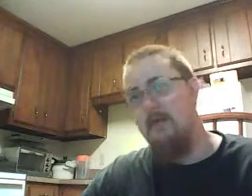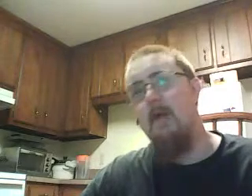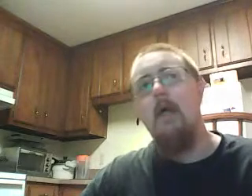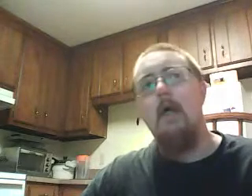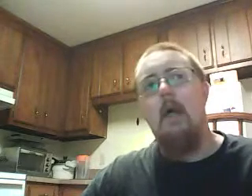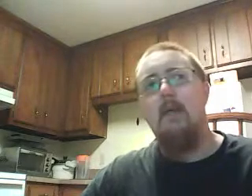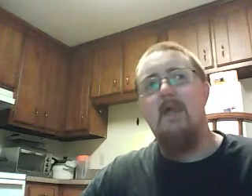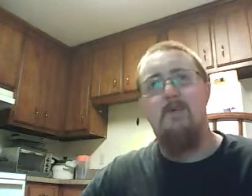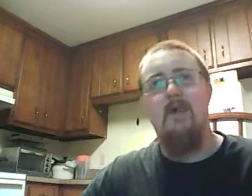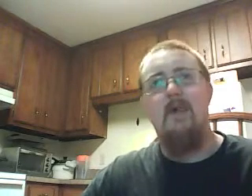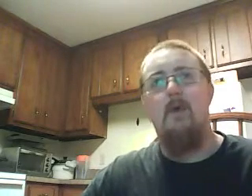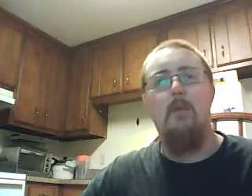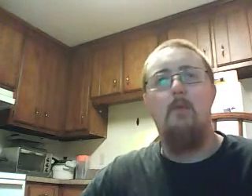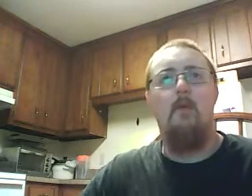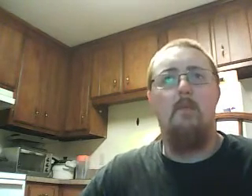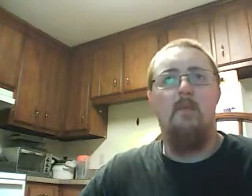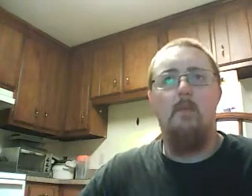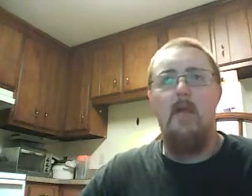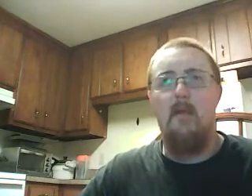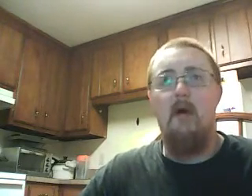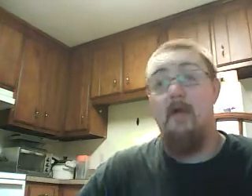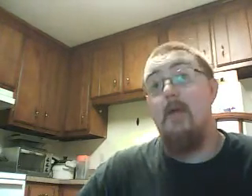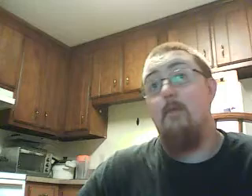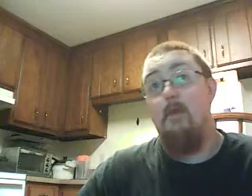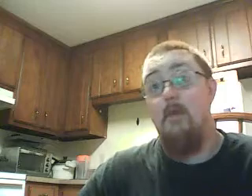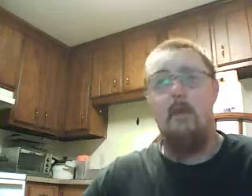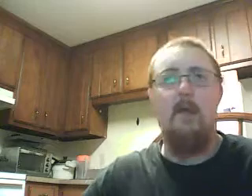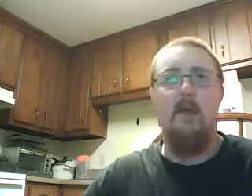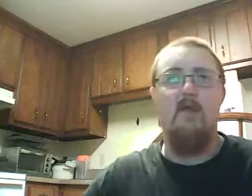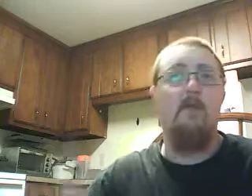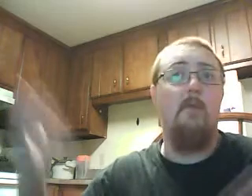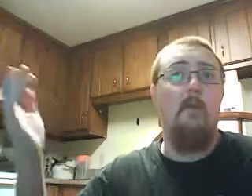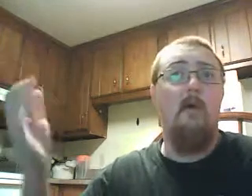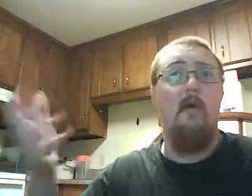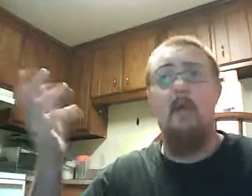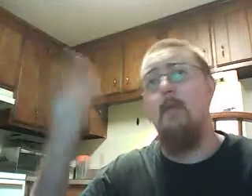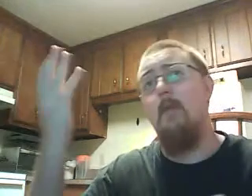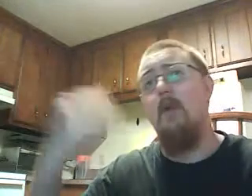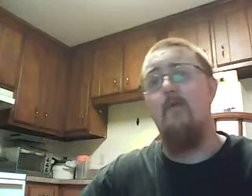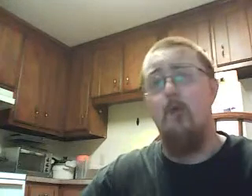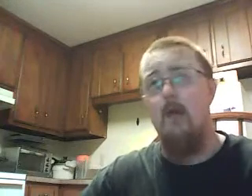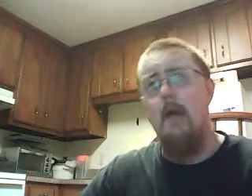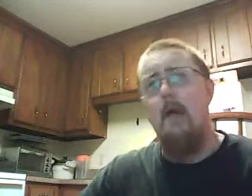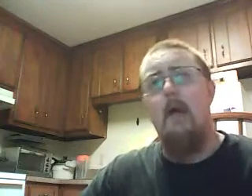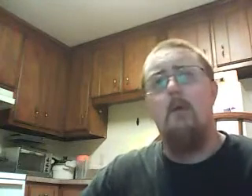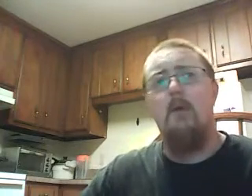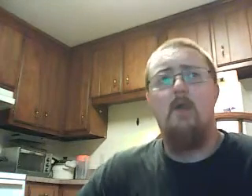shipping. Because, really, only people deal with PayPal, and I don't deal with PayPal. So if you deal with PayPal, hey, you know, maybe go for it. And you'll get